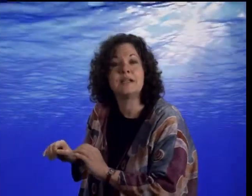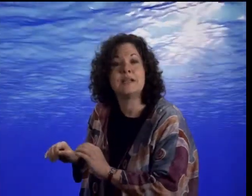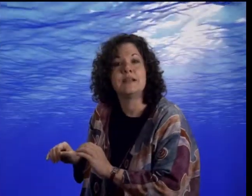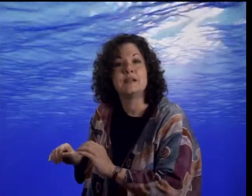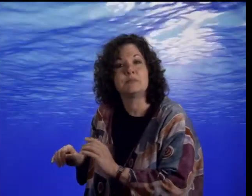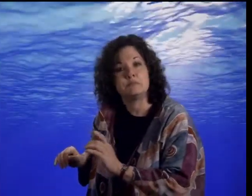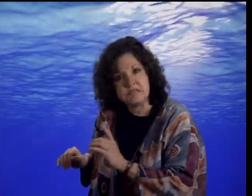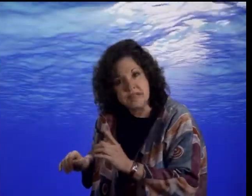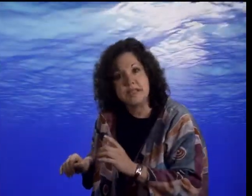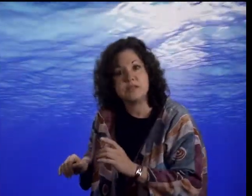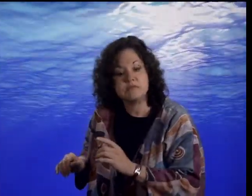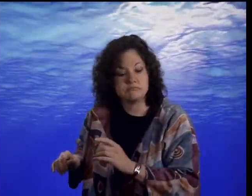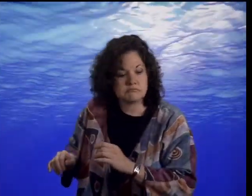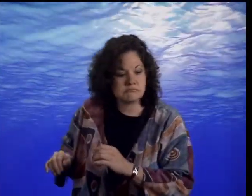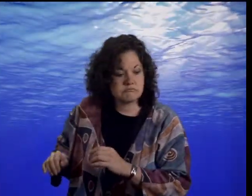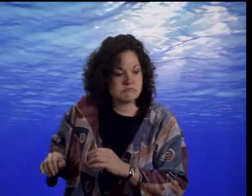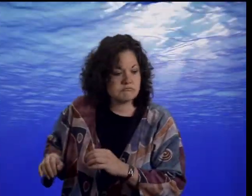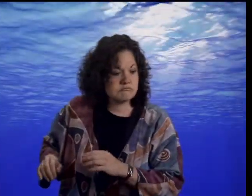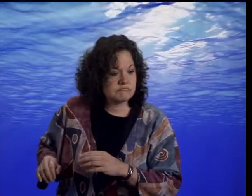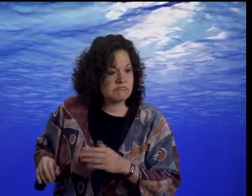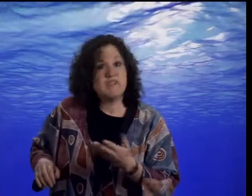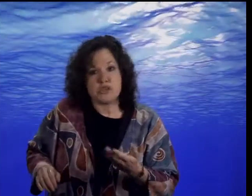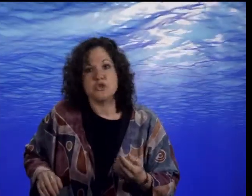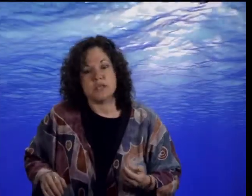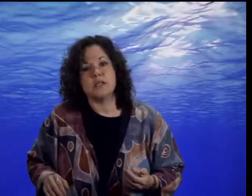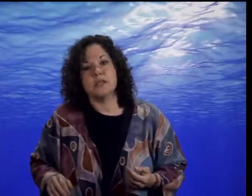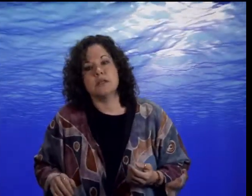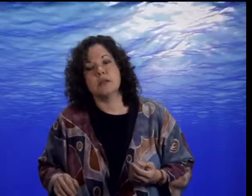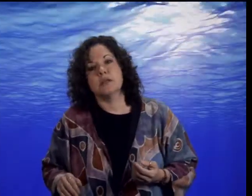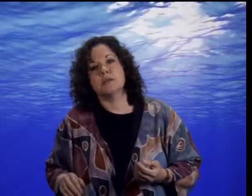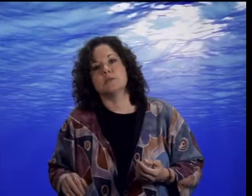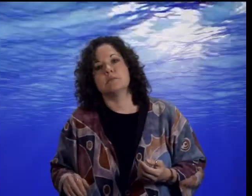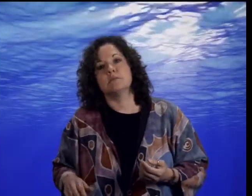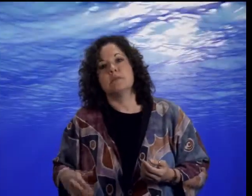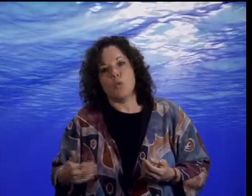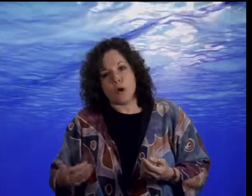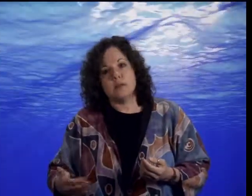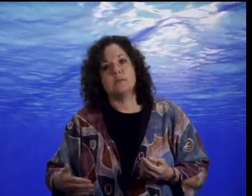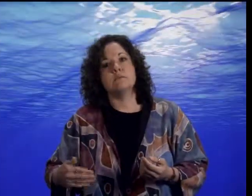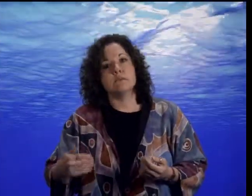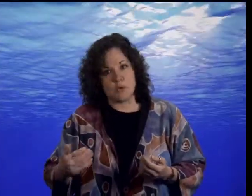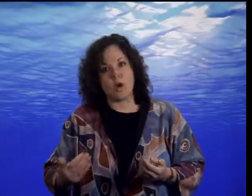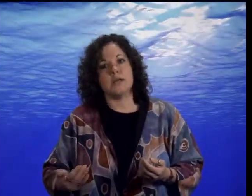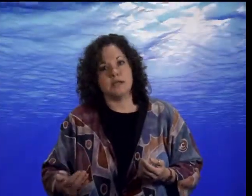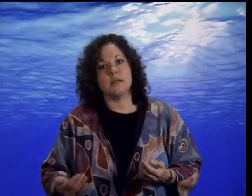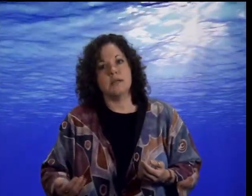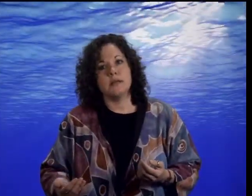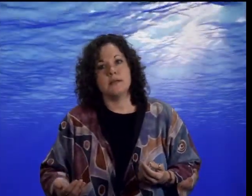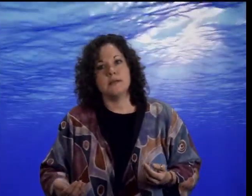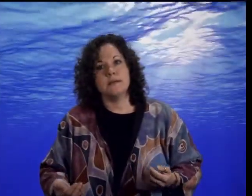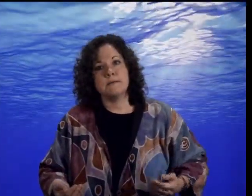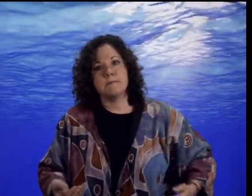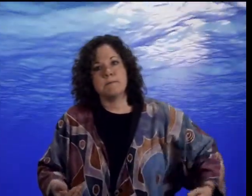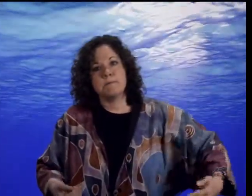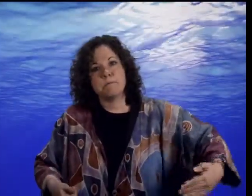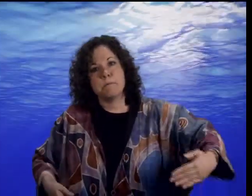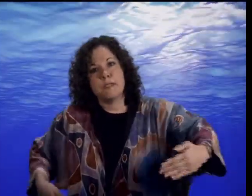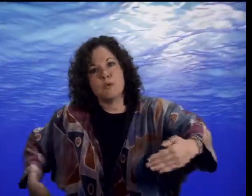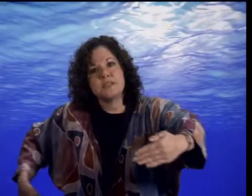but then, eventually, one by one, they once